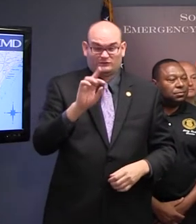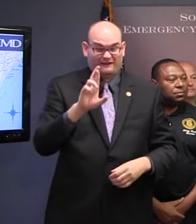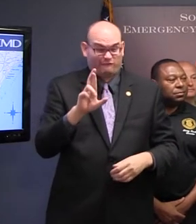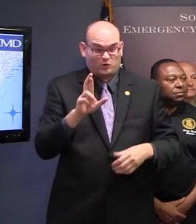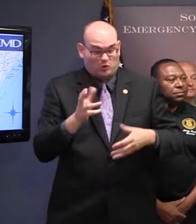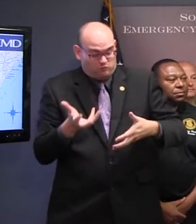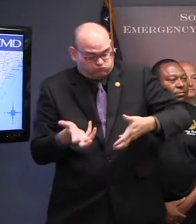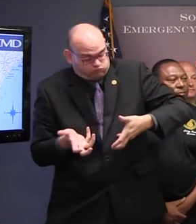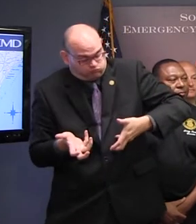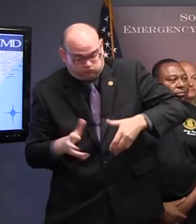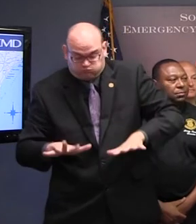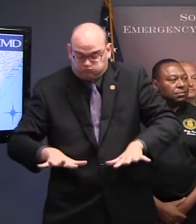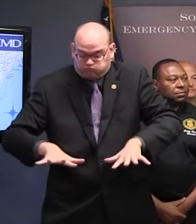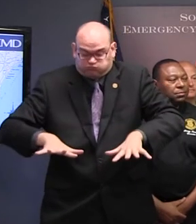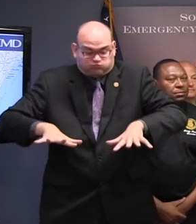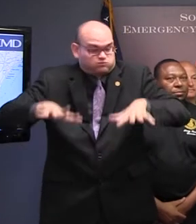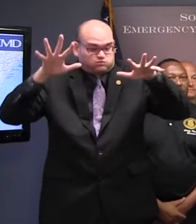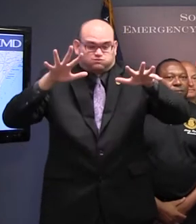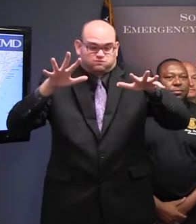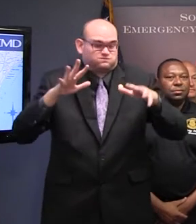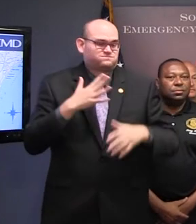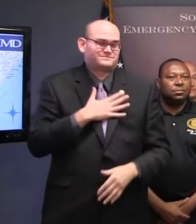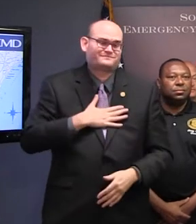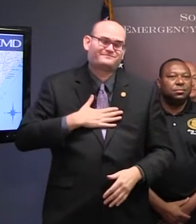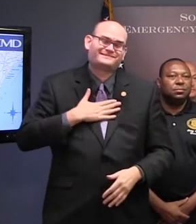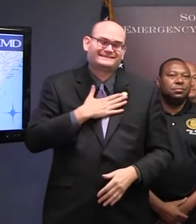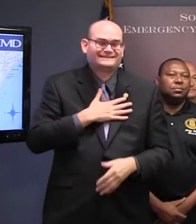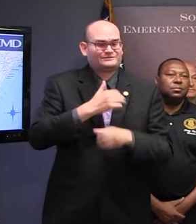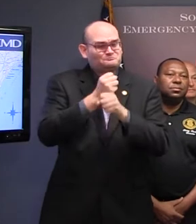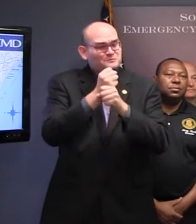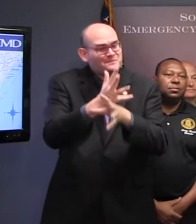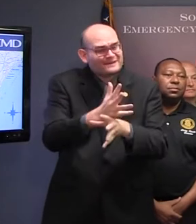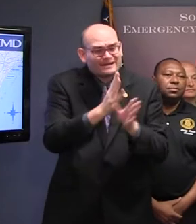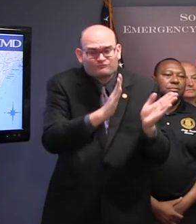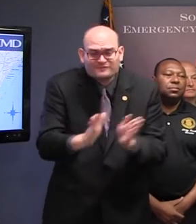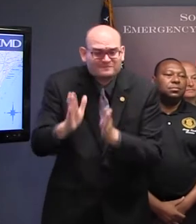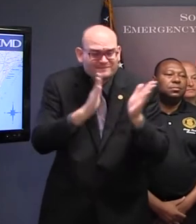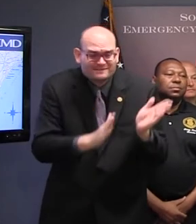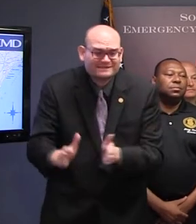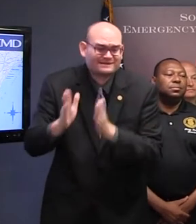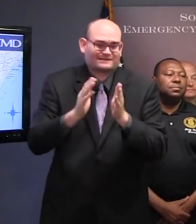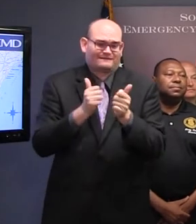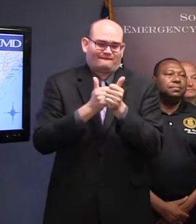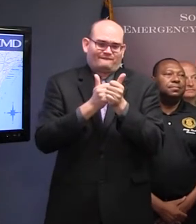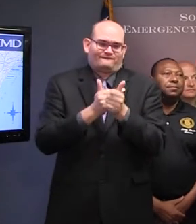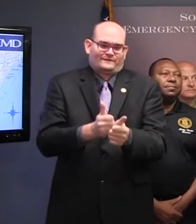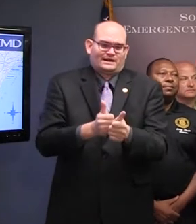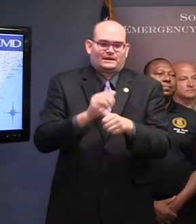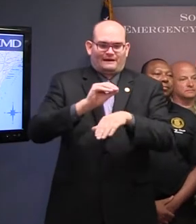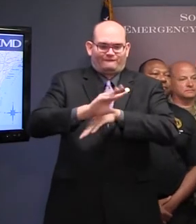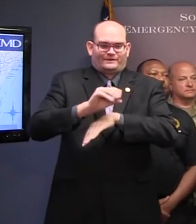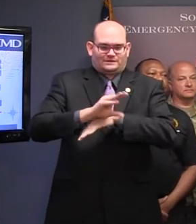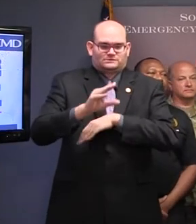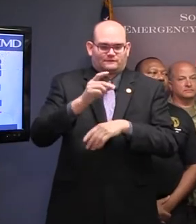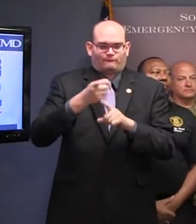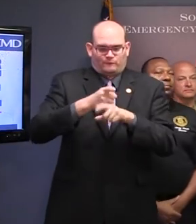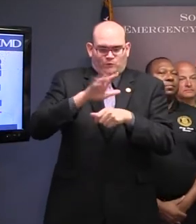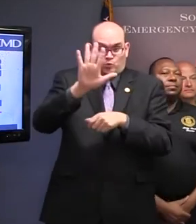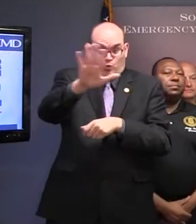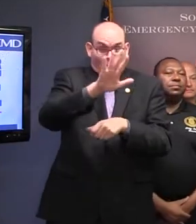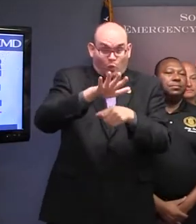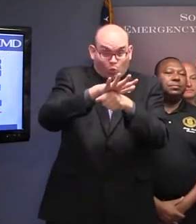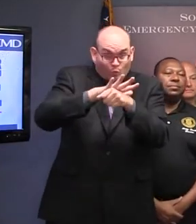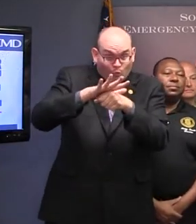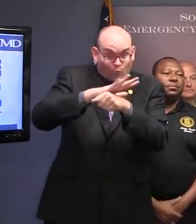take this time now to prepare for these potential impacts to the state and follow the advice of local emergency management. Thank you. Any questions, Mr. Corolla,